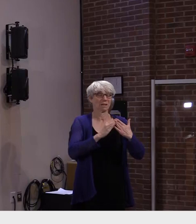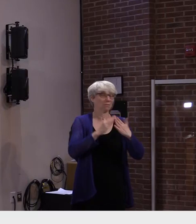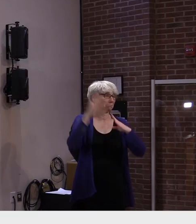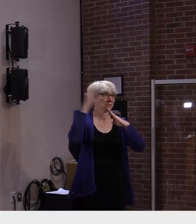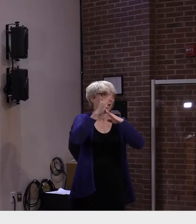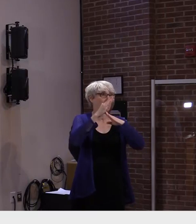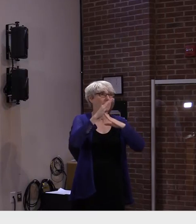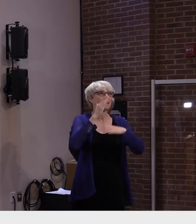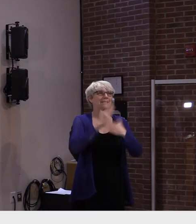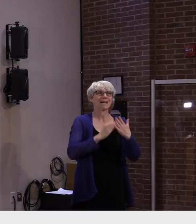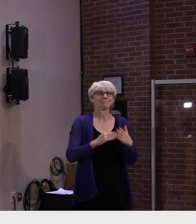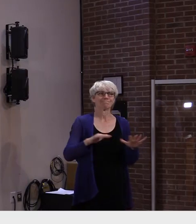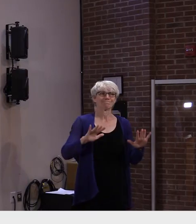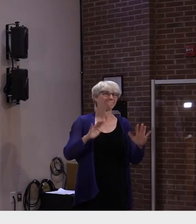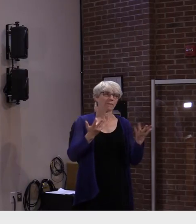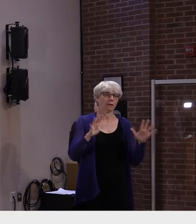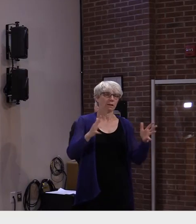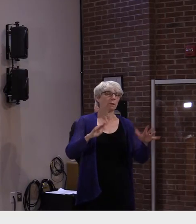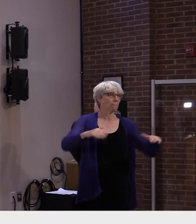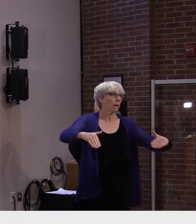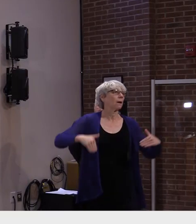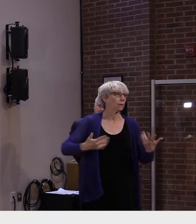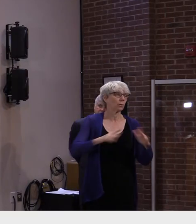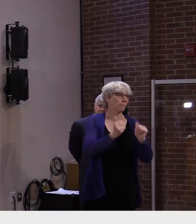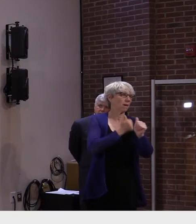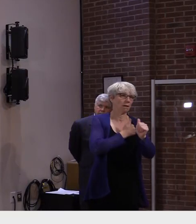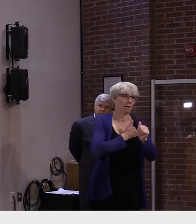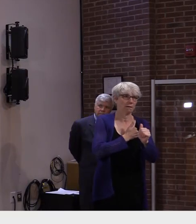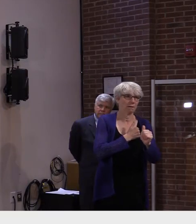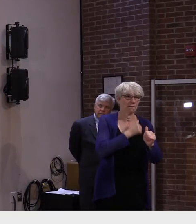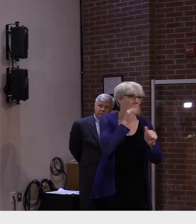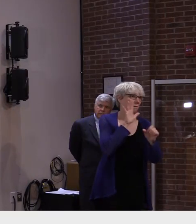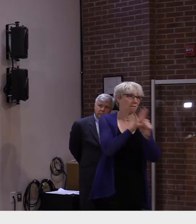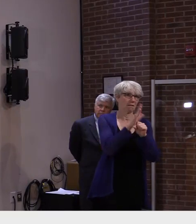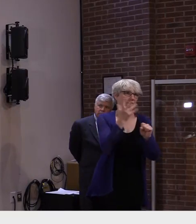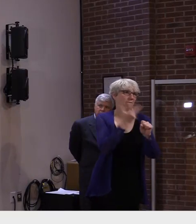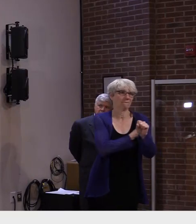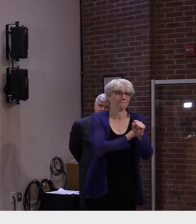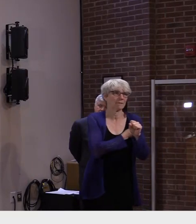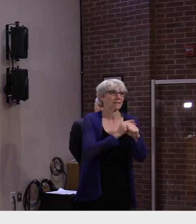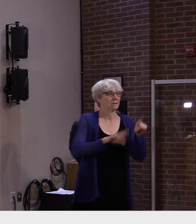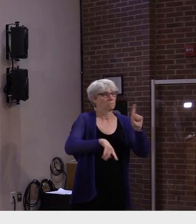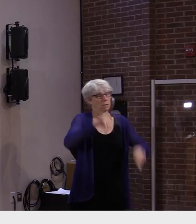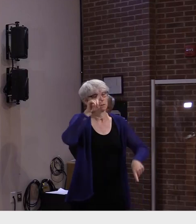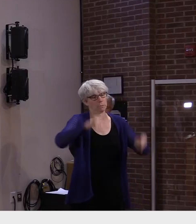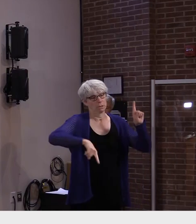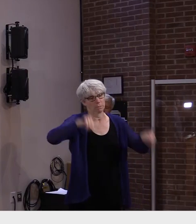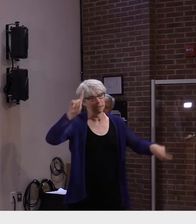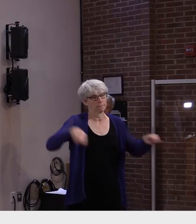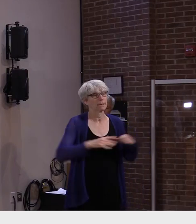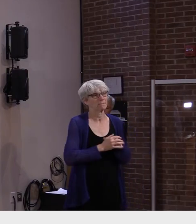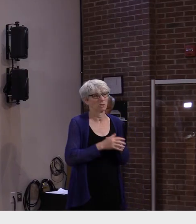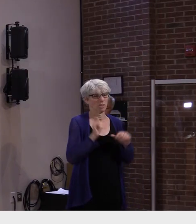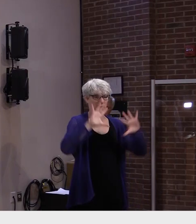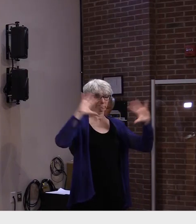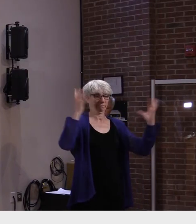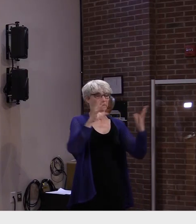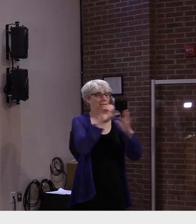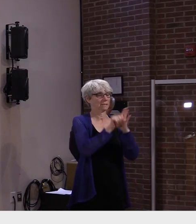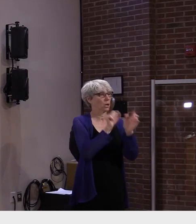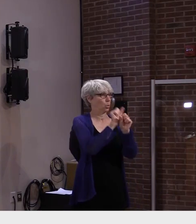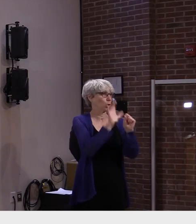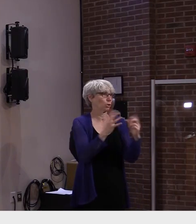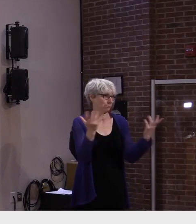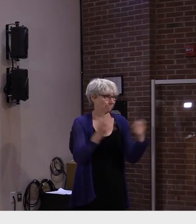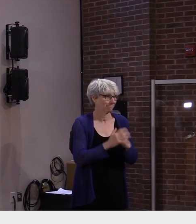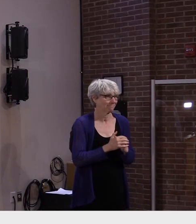exceptions in the other direction where they could do better. So it's a very heterogeneous group, but it's a little different to